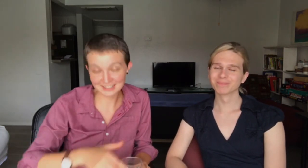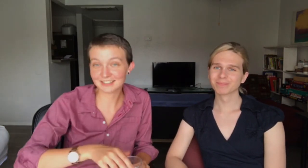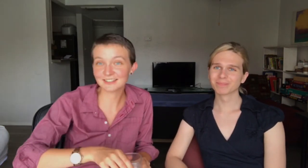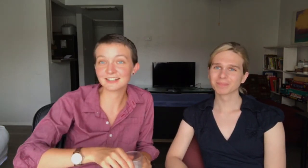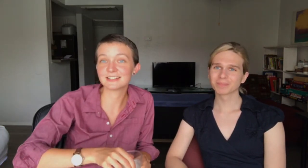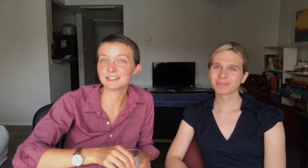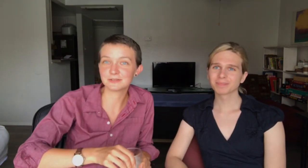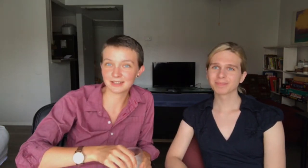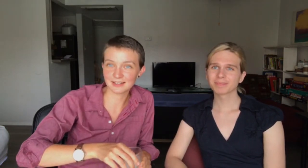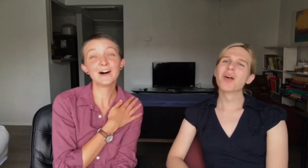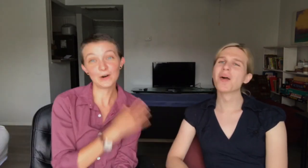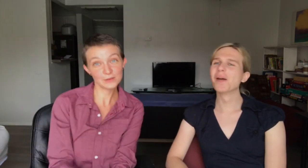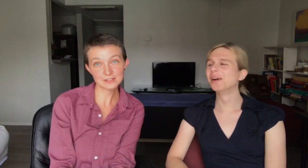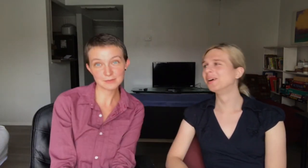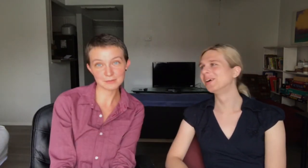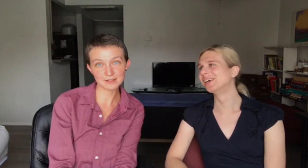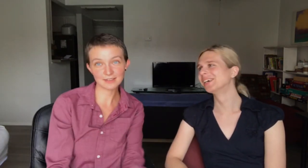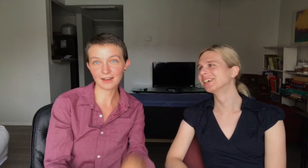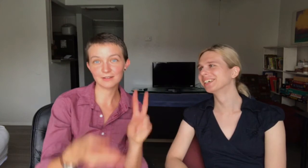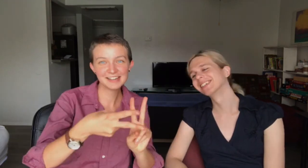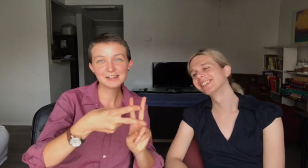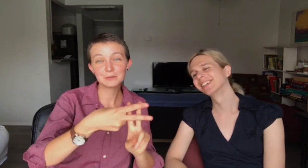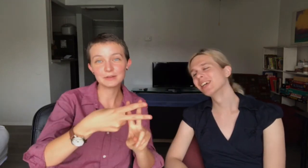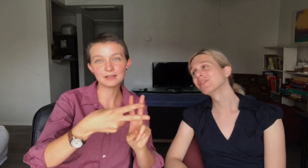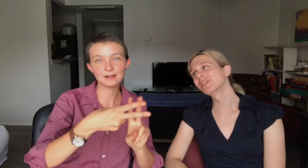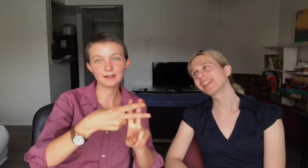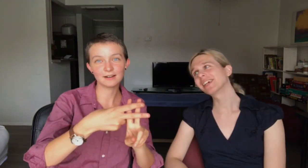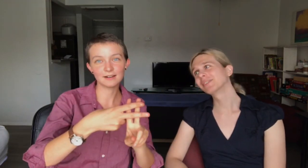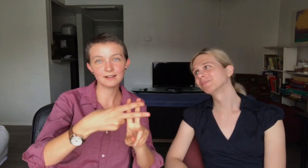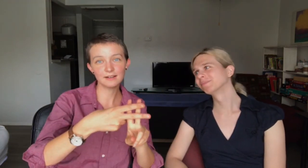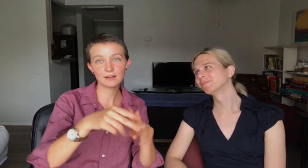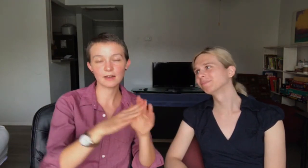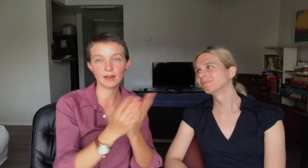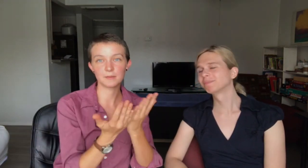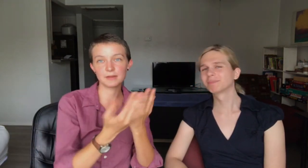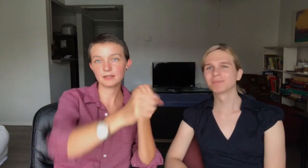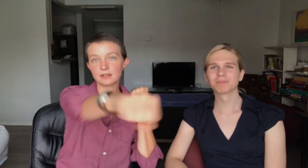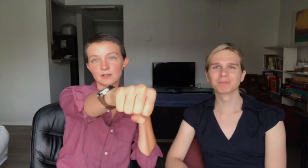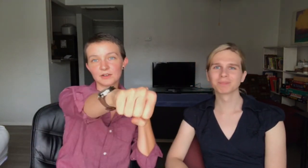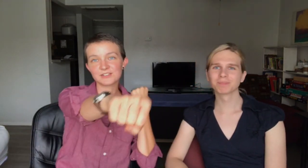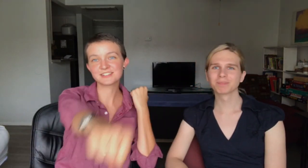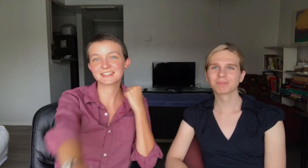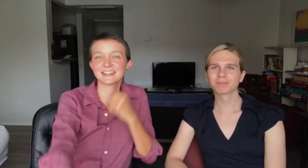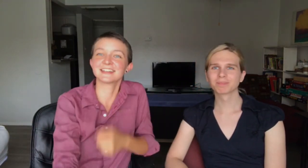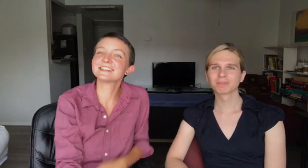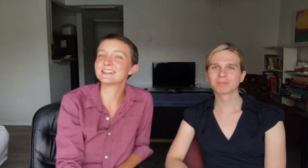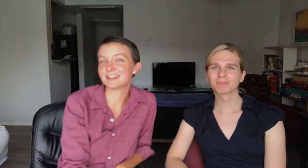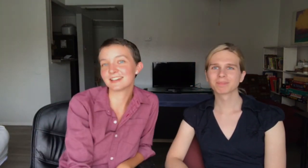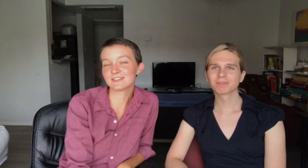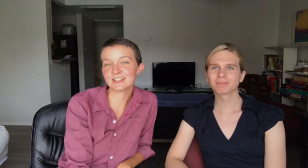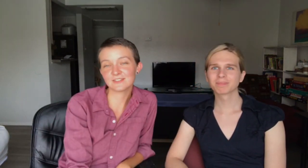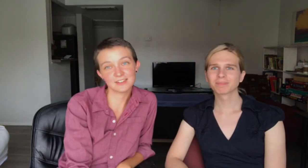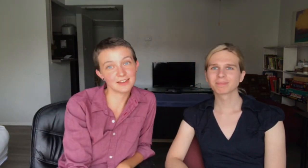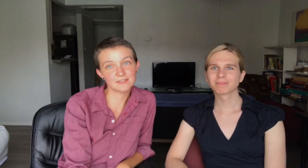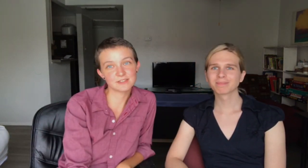until I see you again, always remember that we are epic heroes today and every day of our lives.